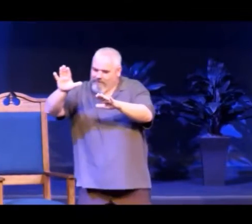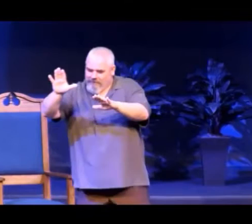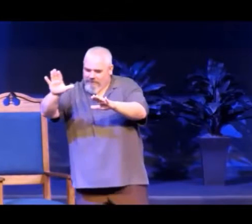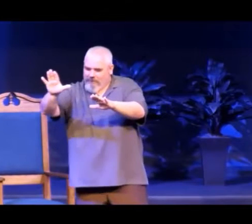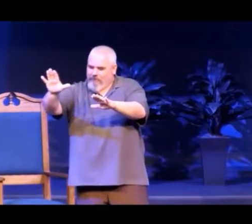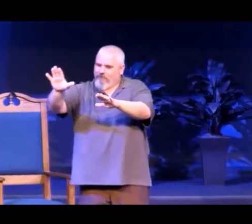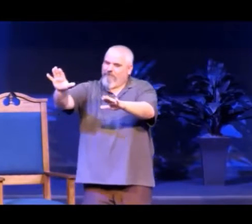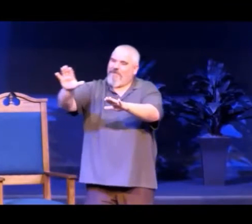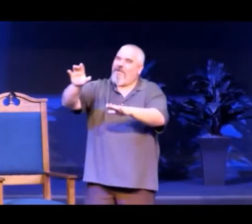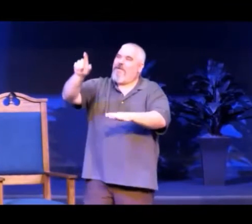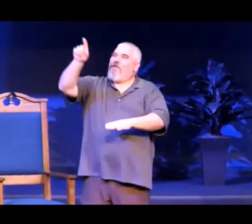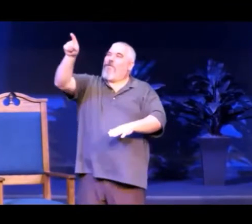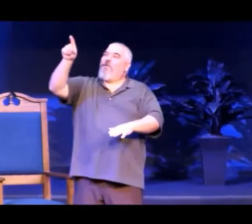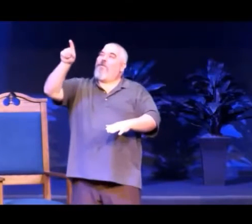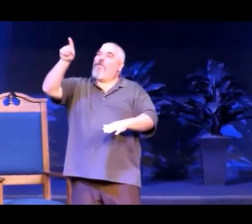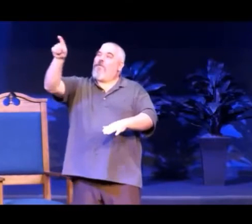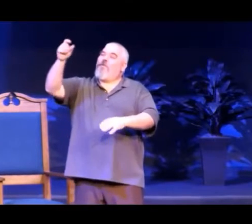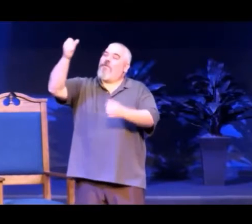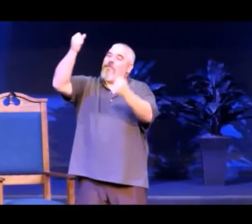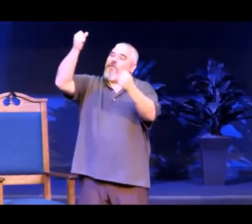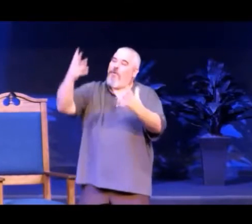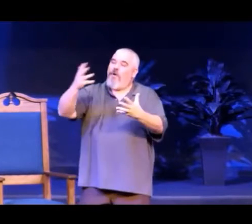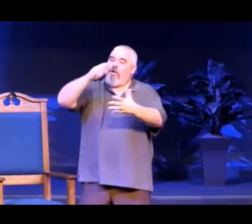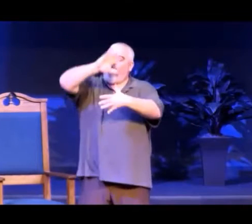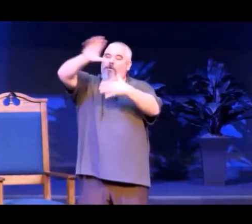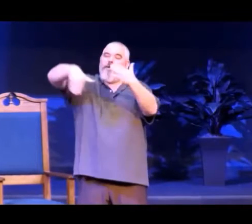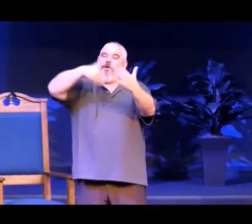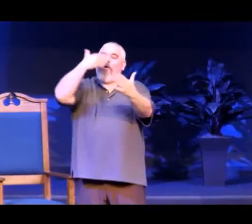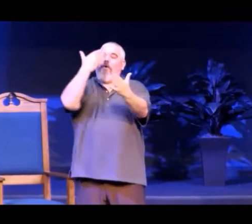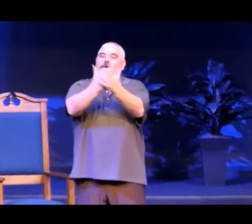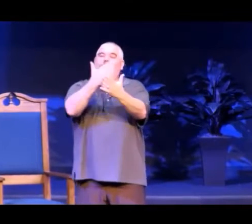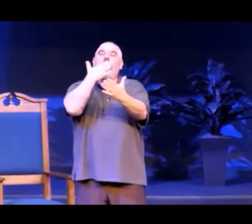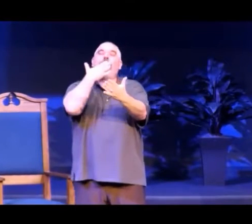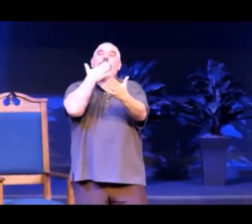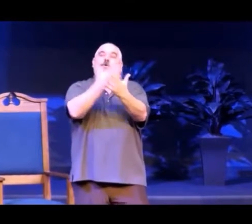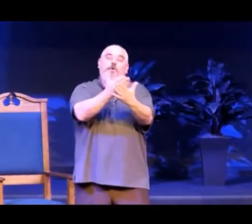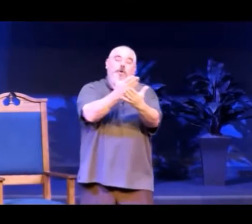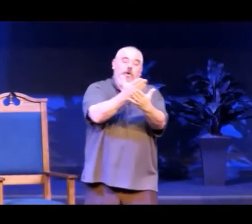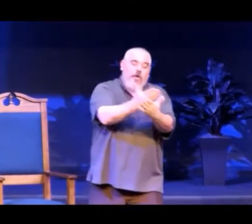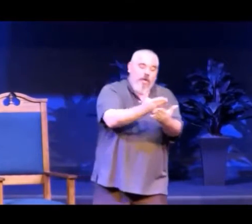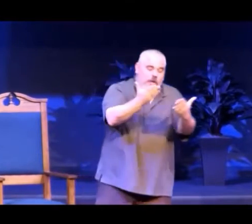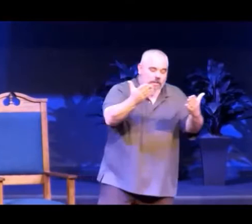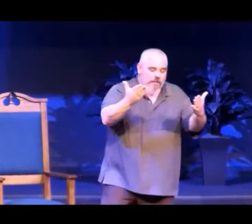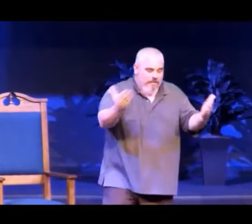The author of all righteousness